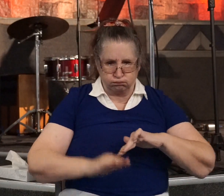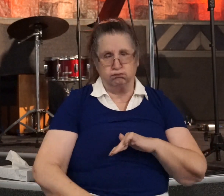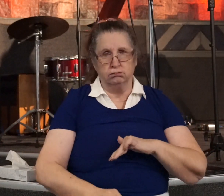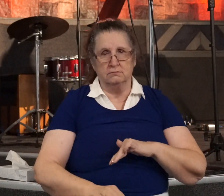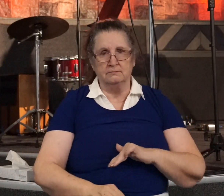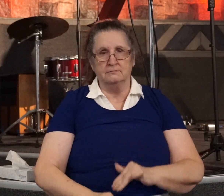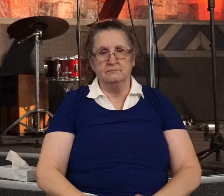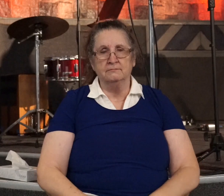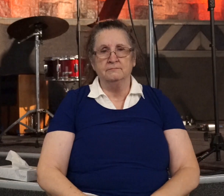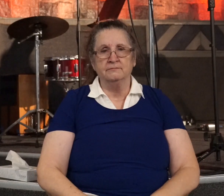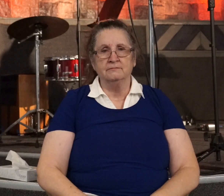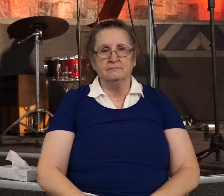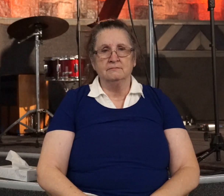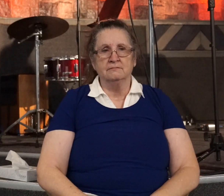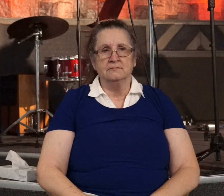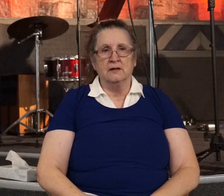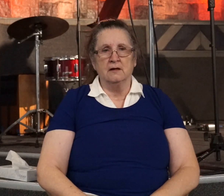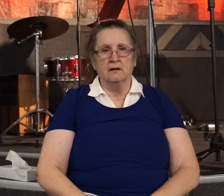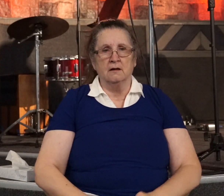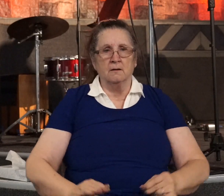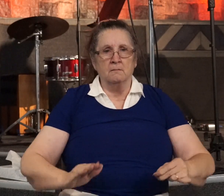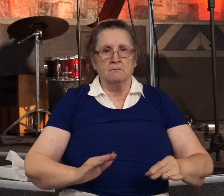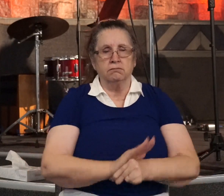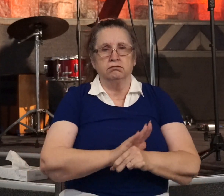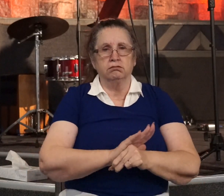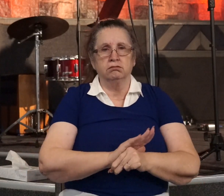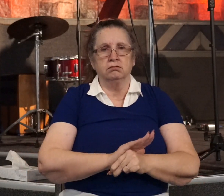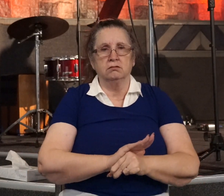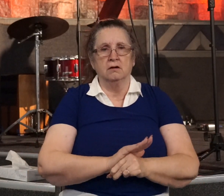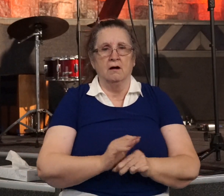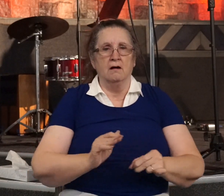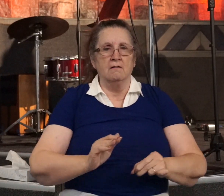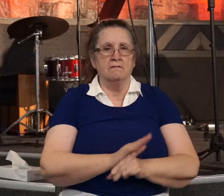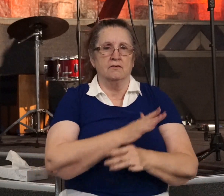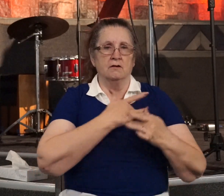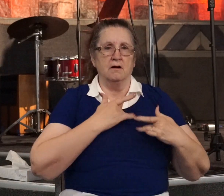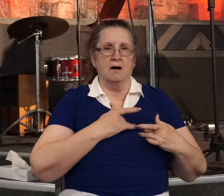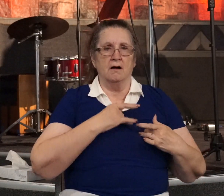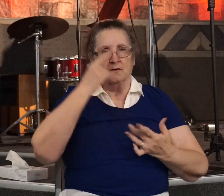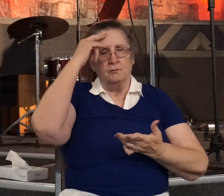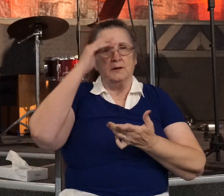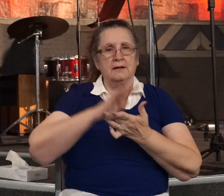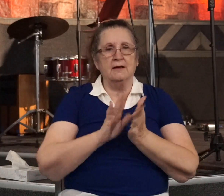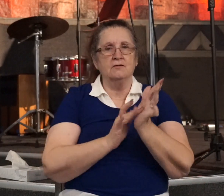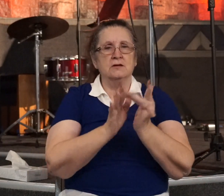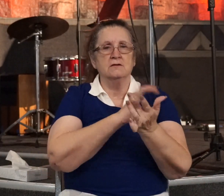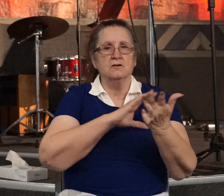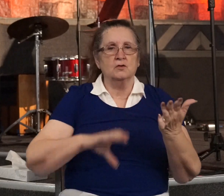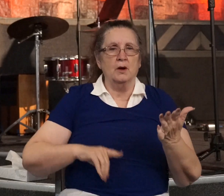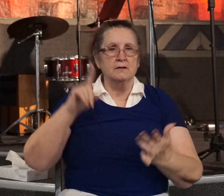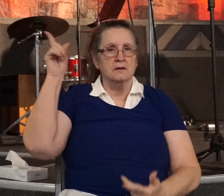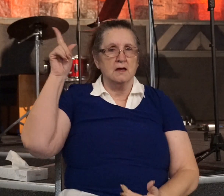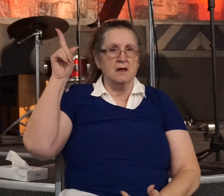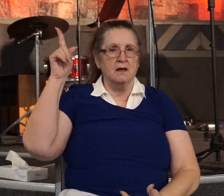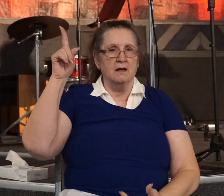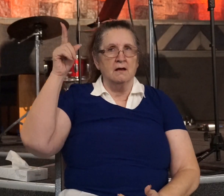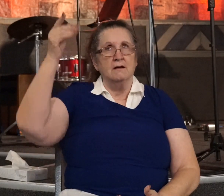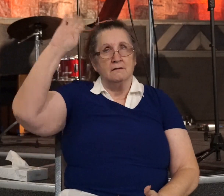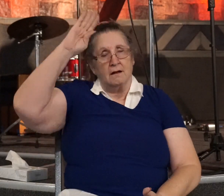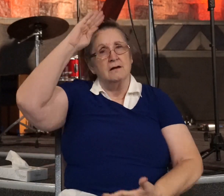that Saul completely and wholeheartedly believed that Jesus Christ of Nazareth is the Son of God and is the